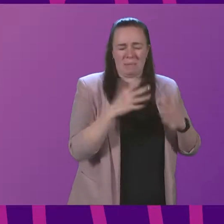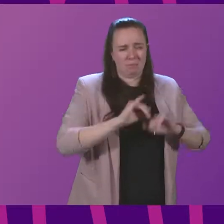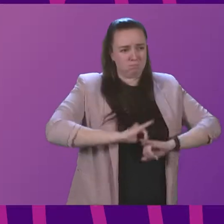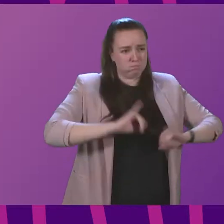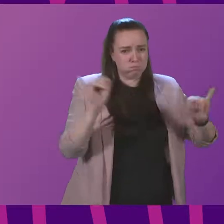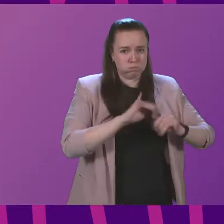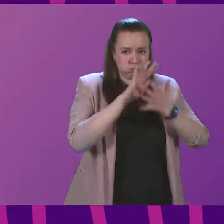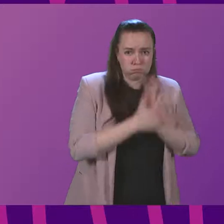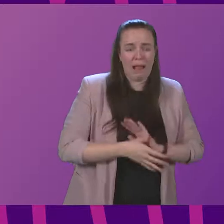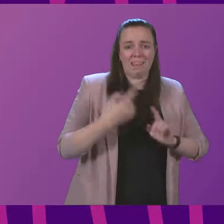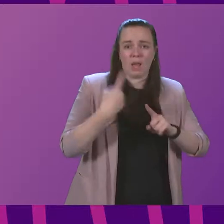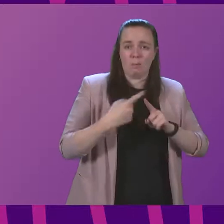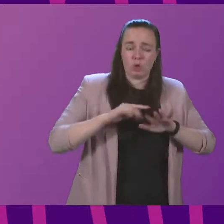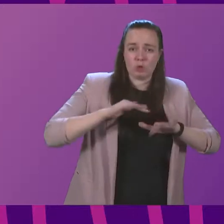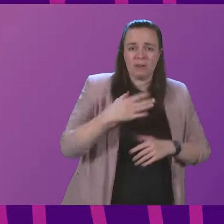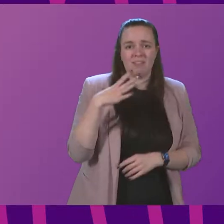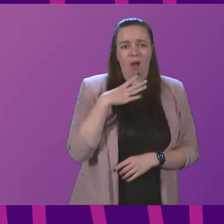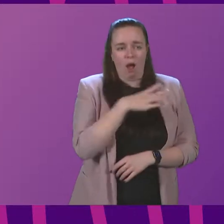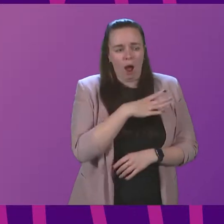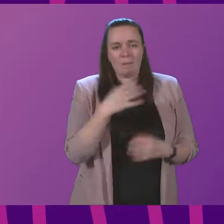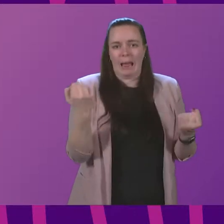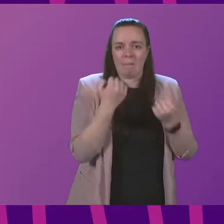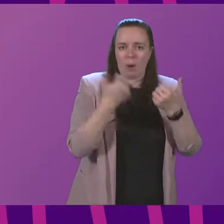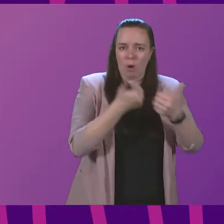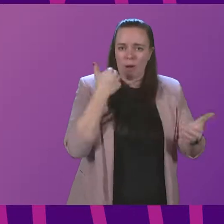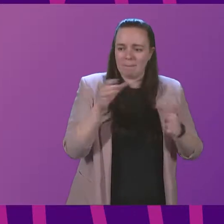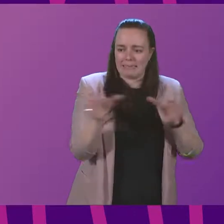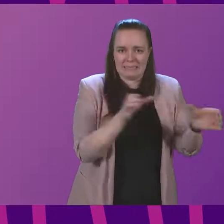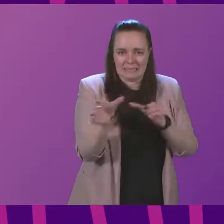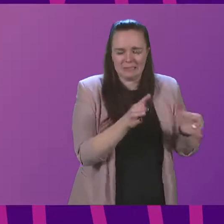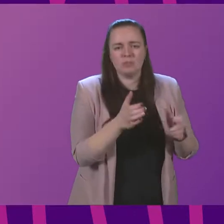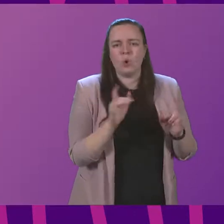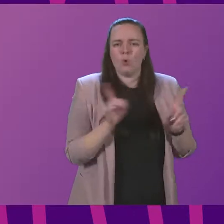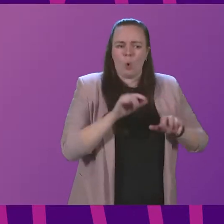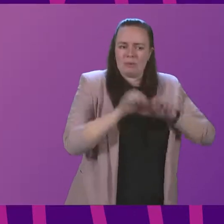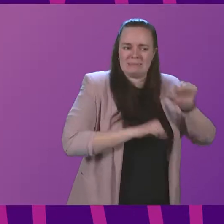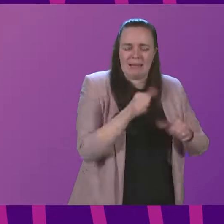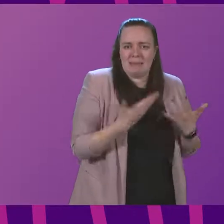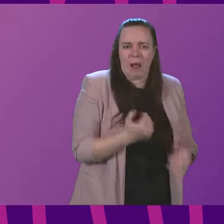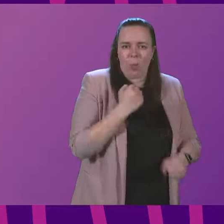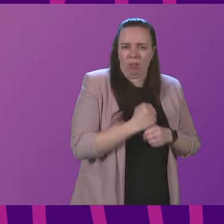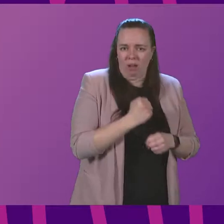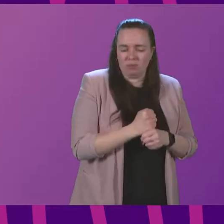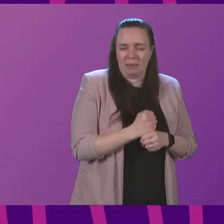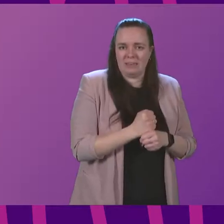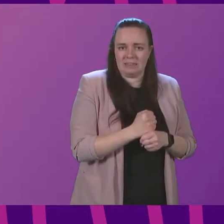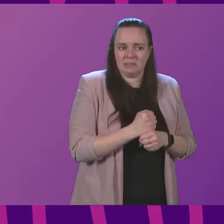the emergency services, the army and power company employees deployed. So what steps is the Government taking now to proactively